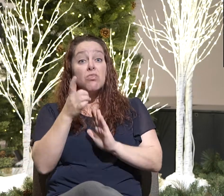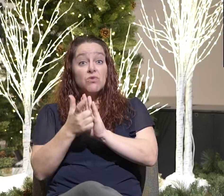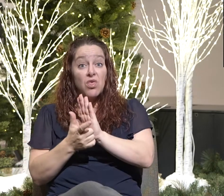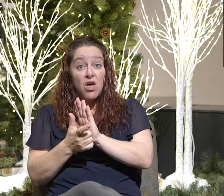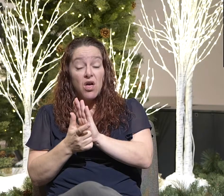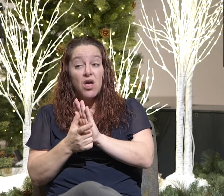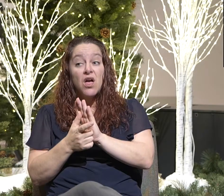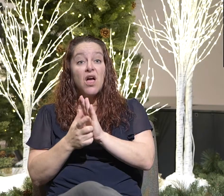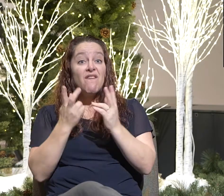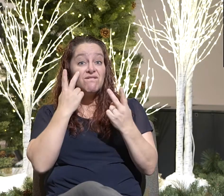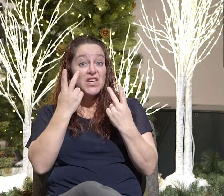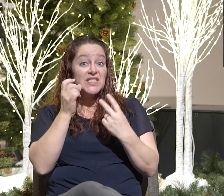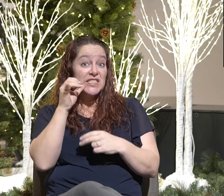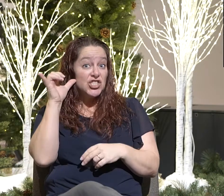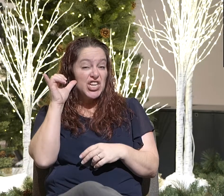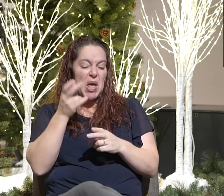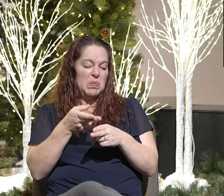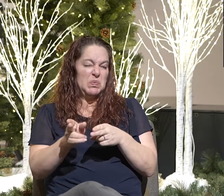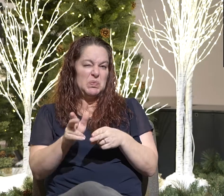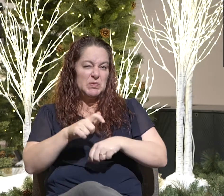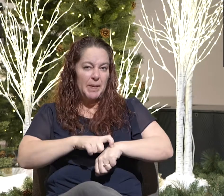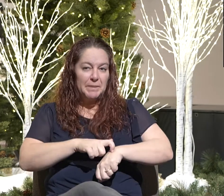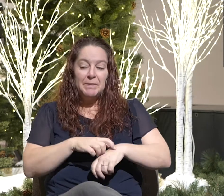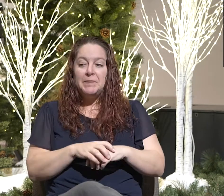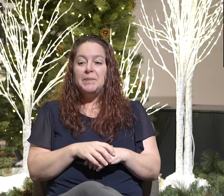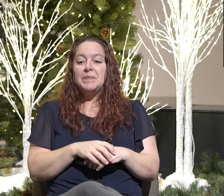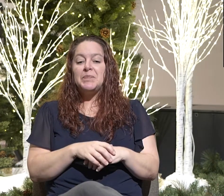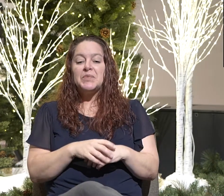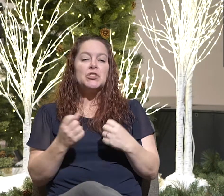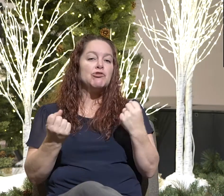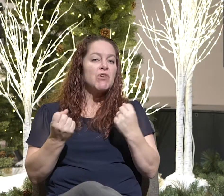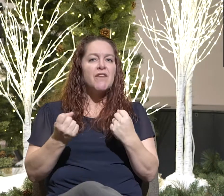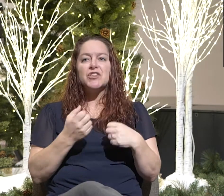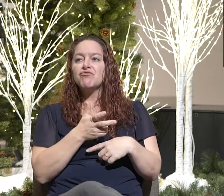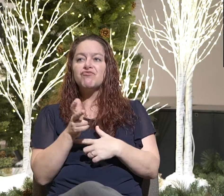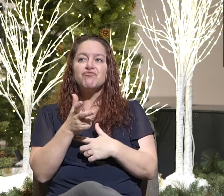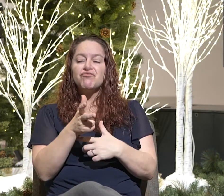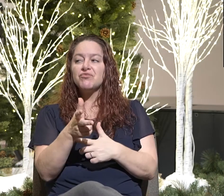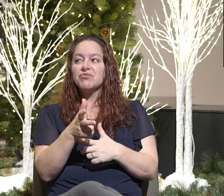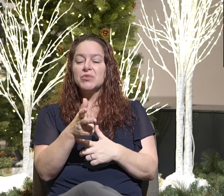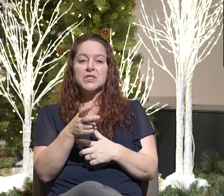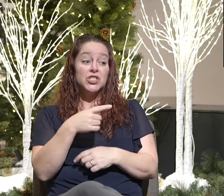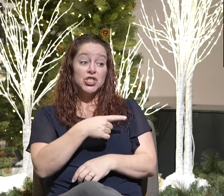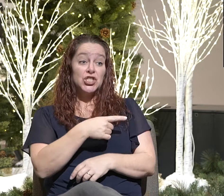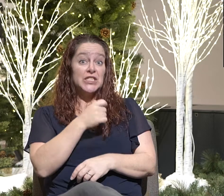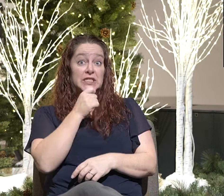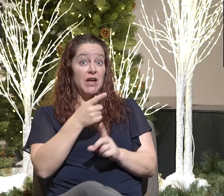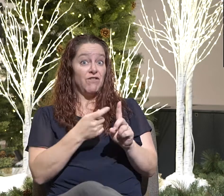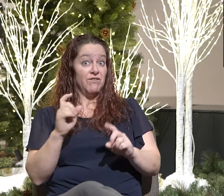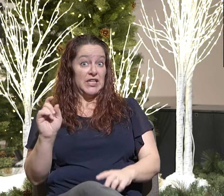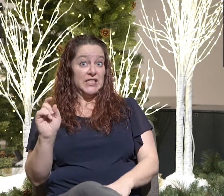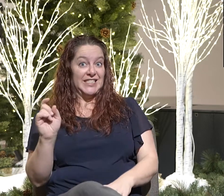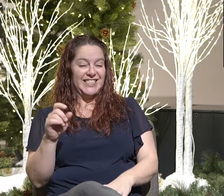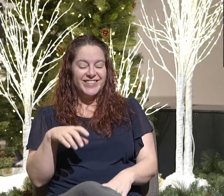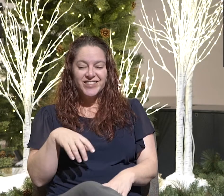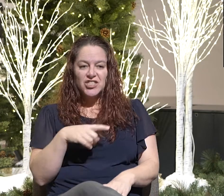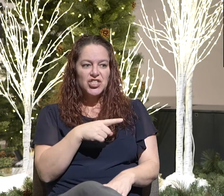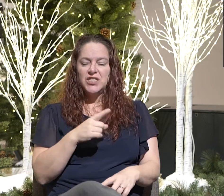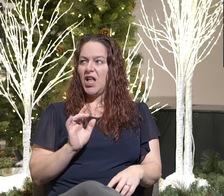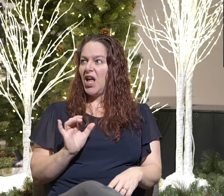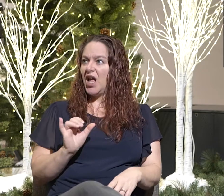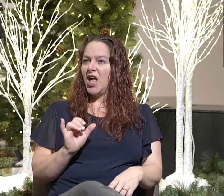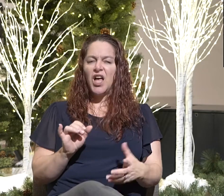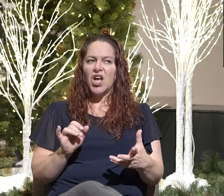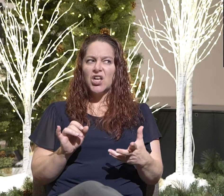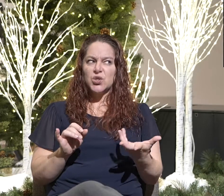visited yesterday briefly, and I was just driving through, and she's not from Phoenix. And she's like,